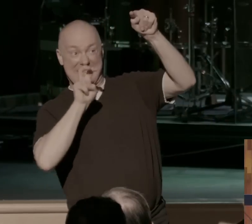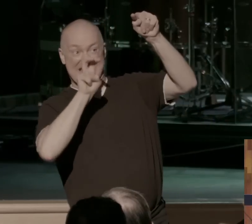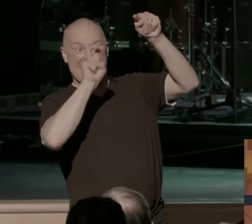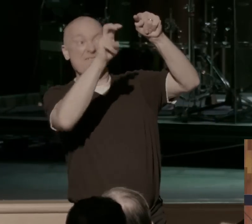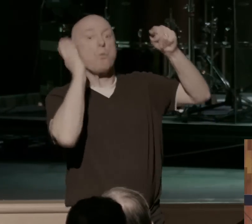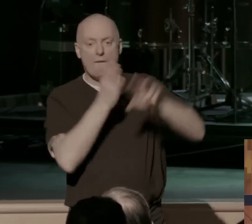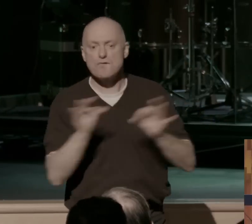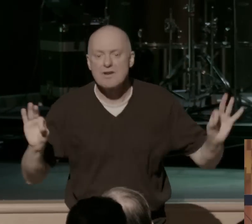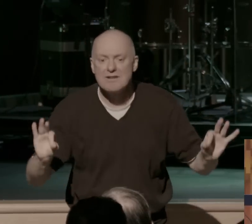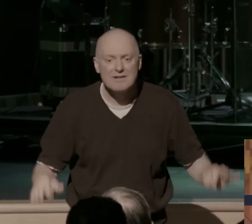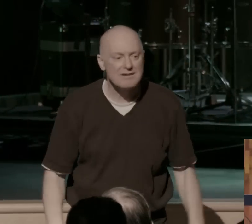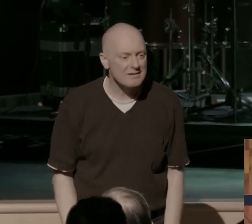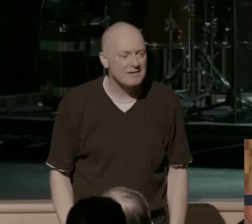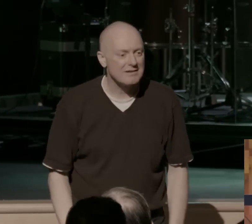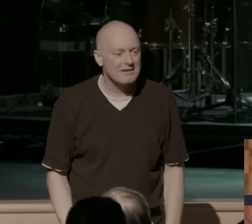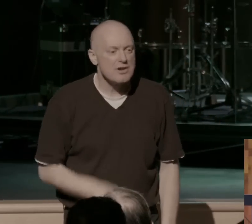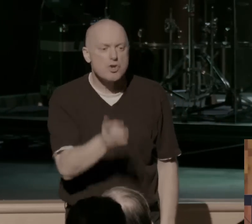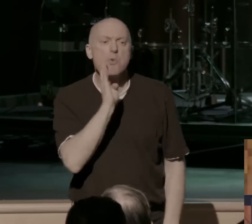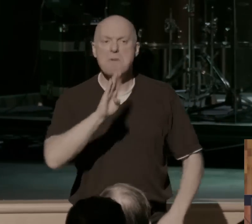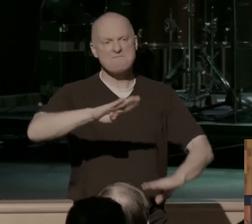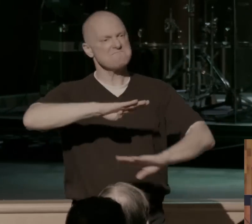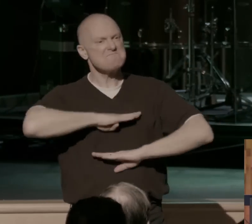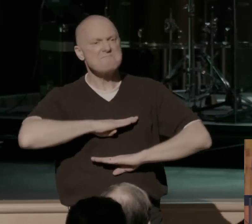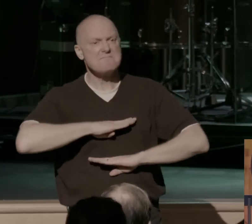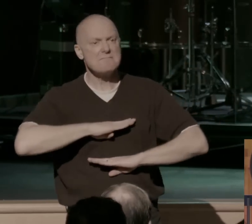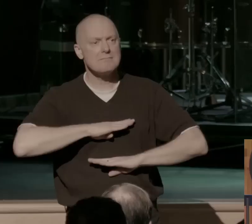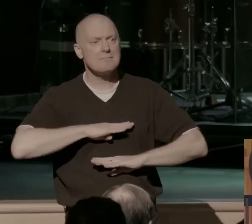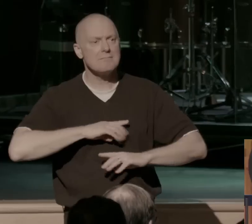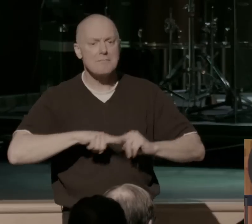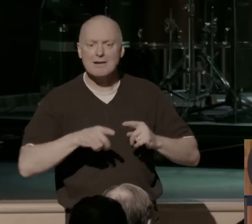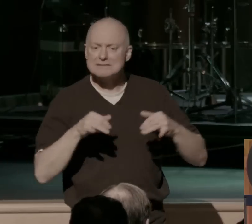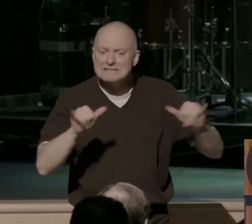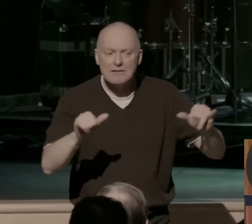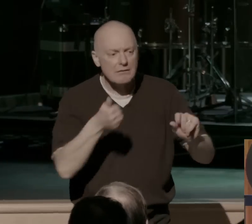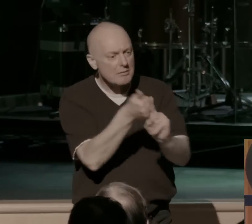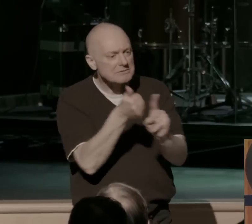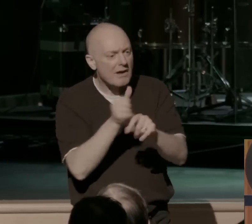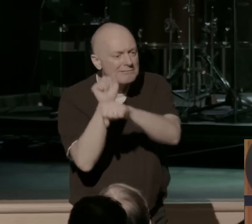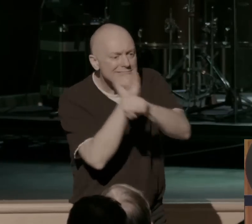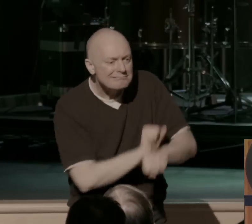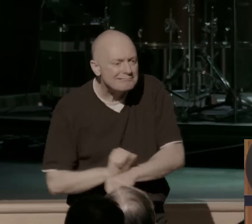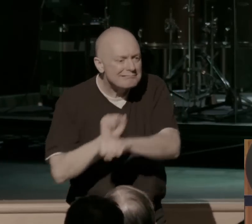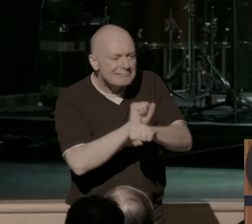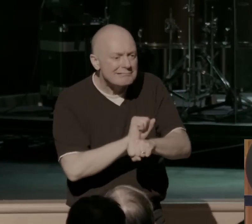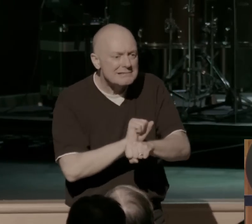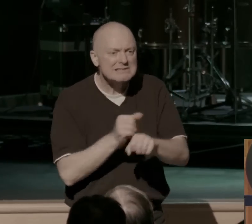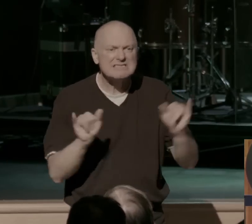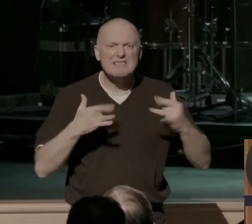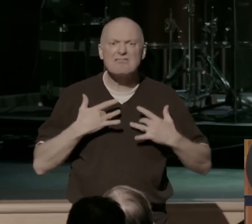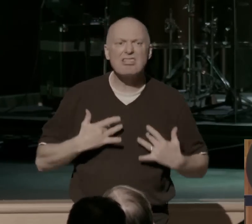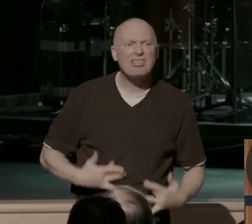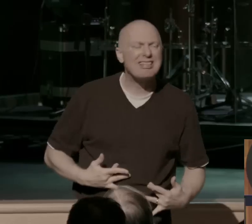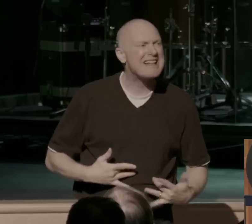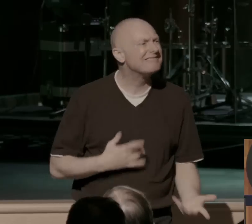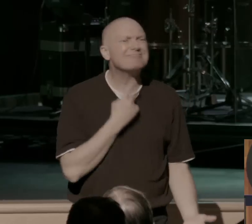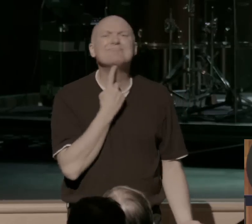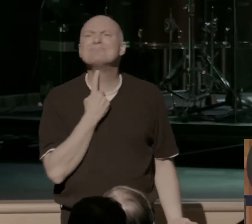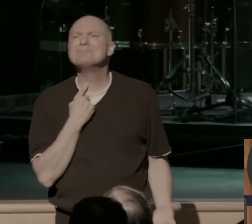freedom. You'll be fulfilled. And yet they were still enslaved, still depressed, still thirsty for